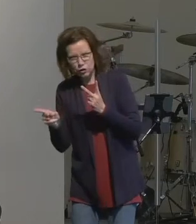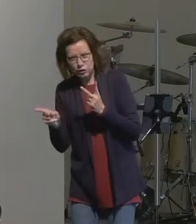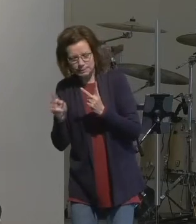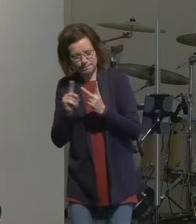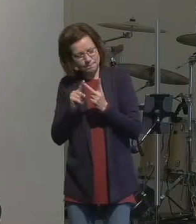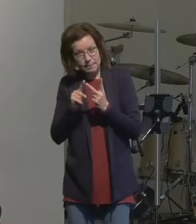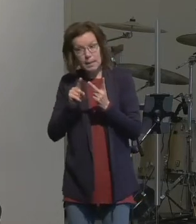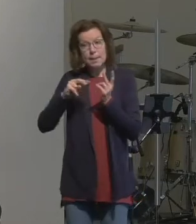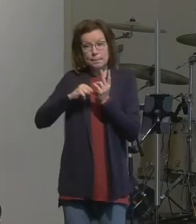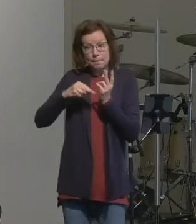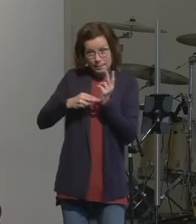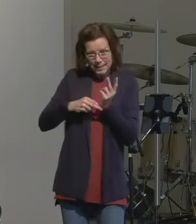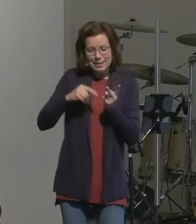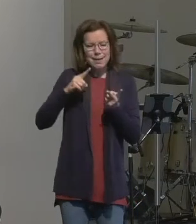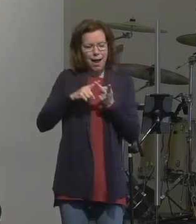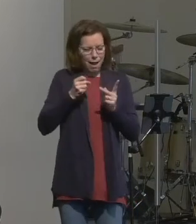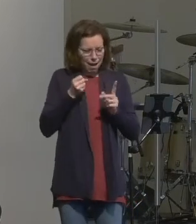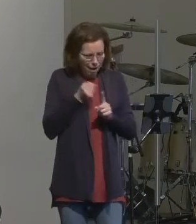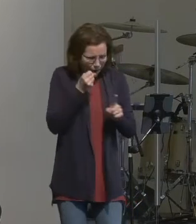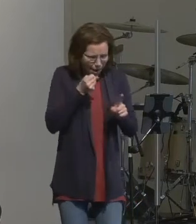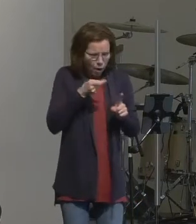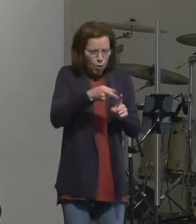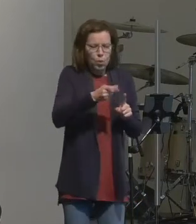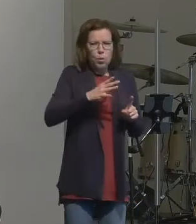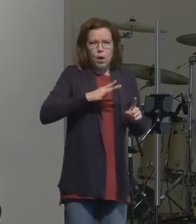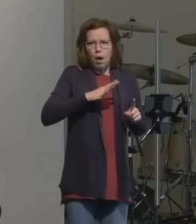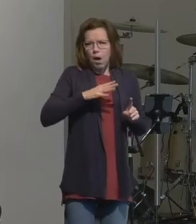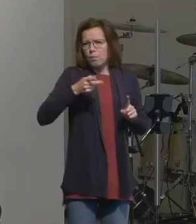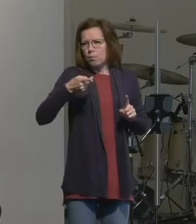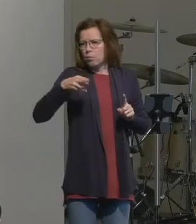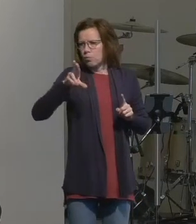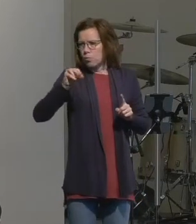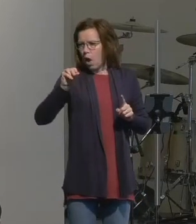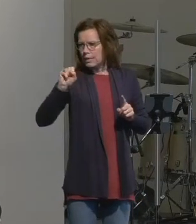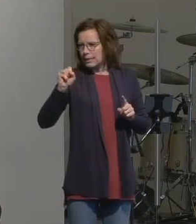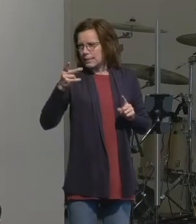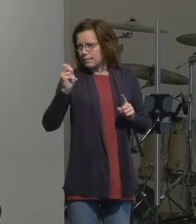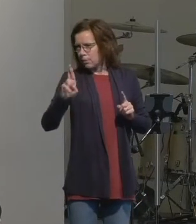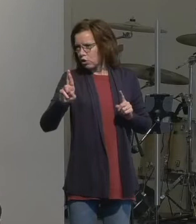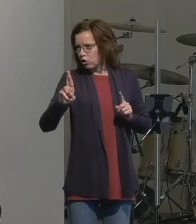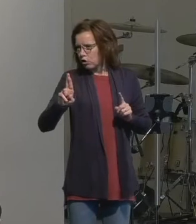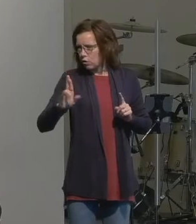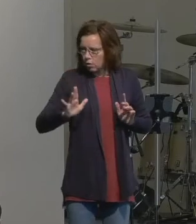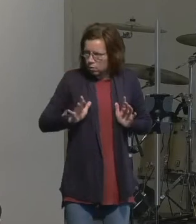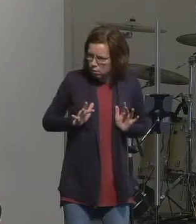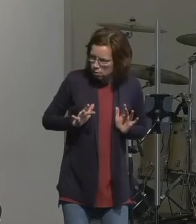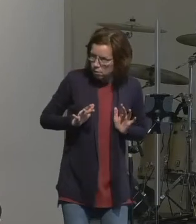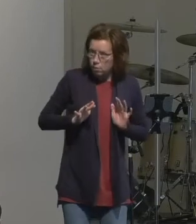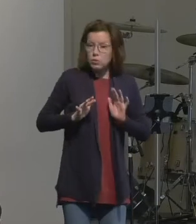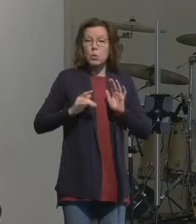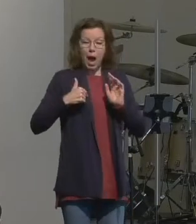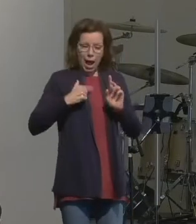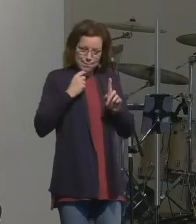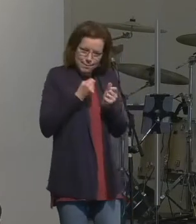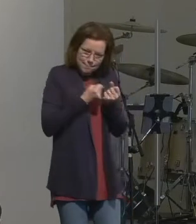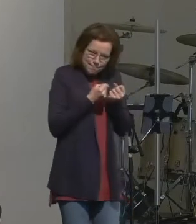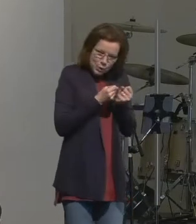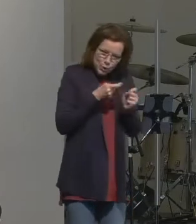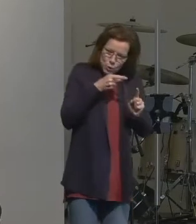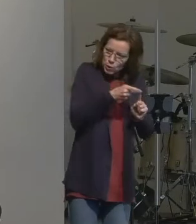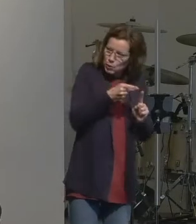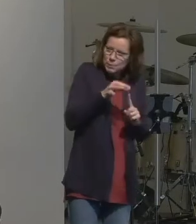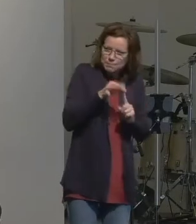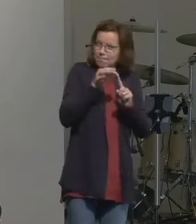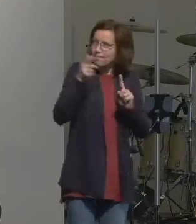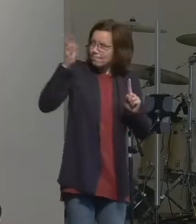to bring prosperity and life so he says I'm going to give you divine favor so that